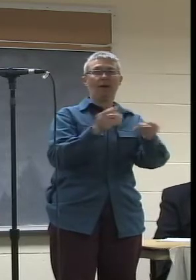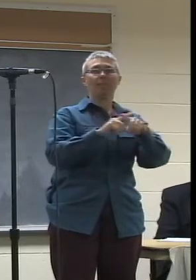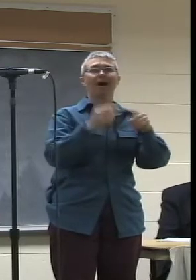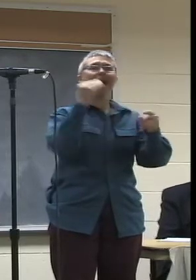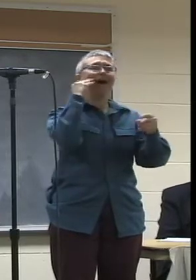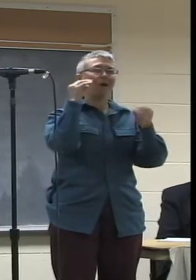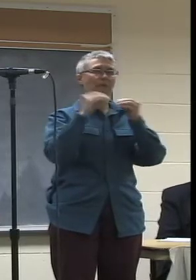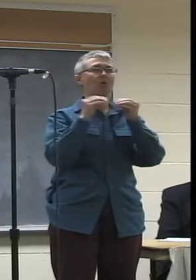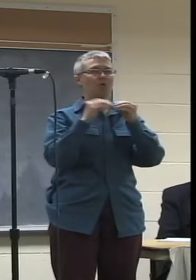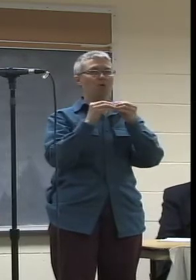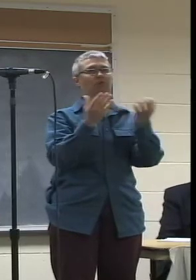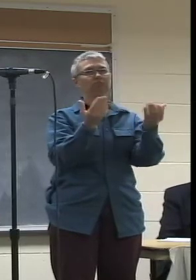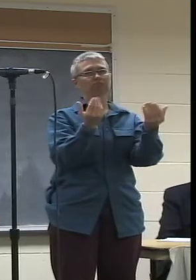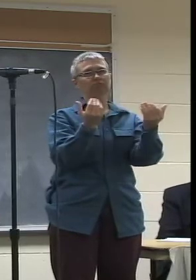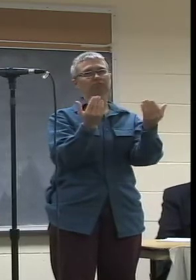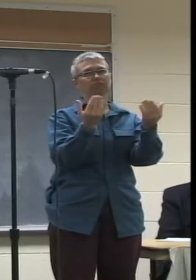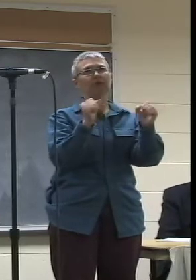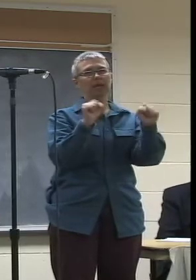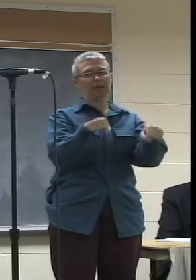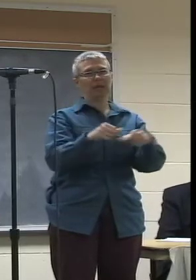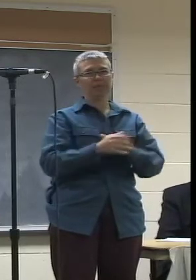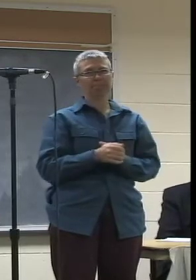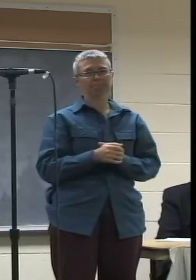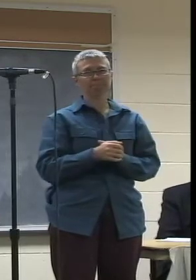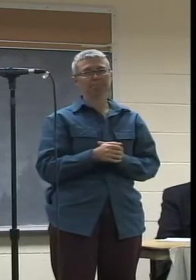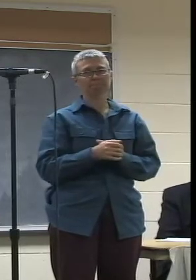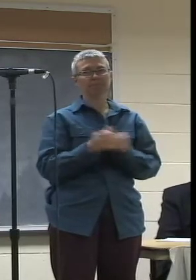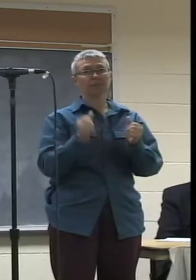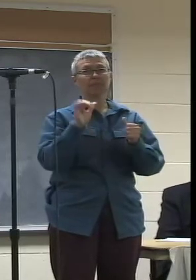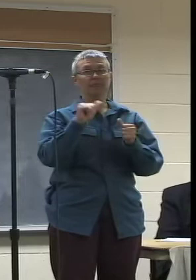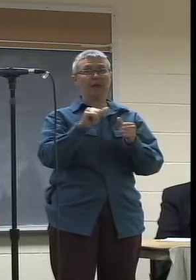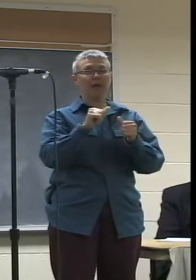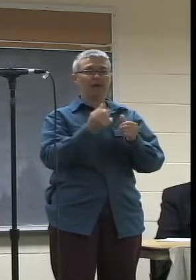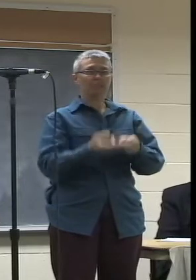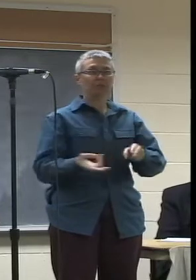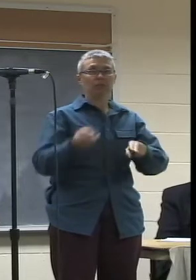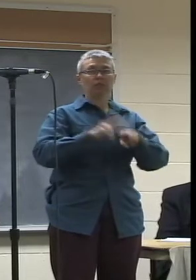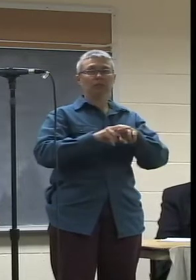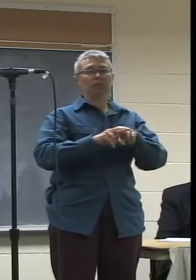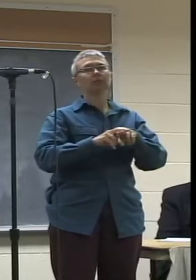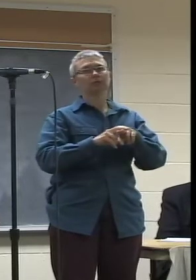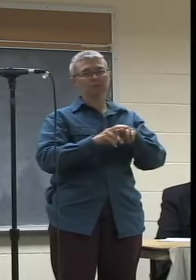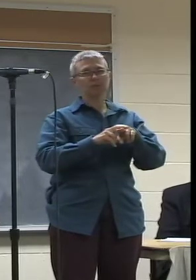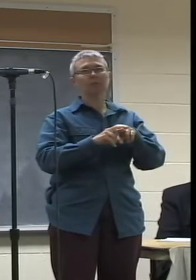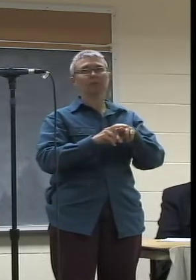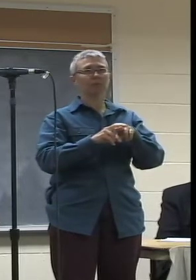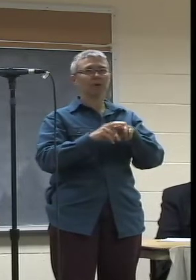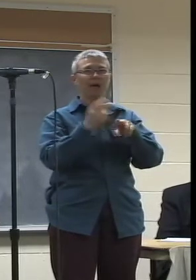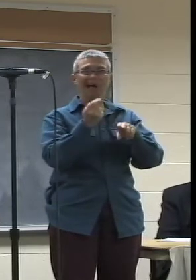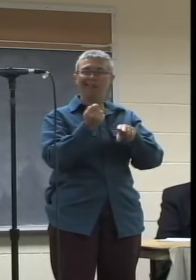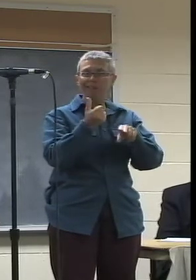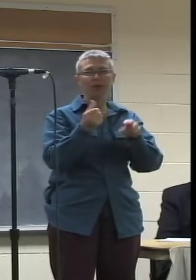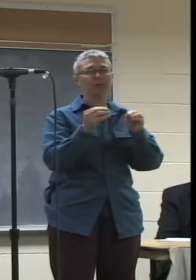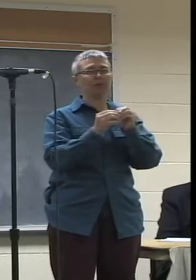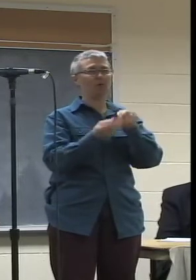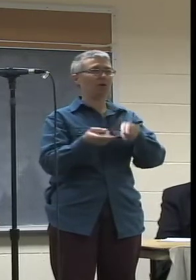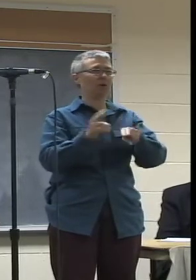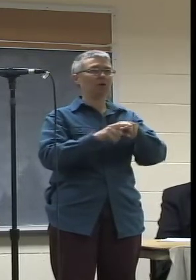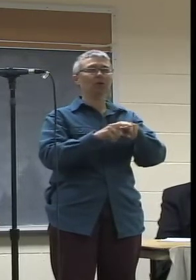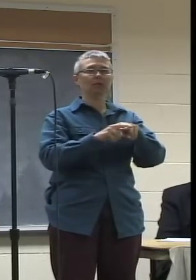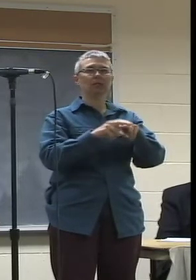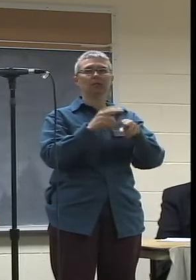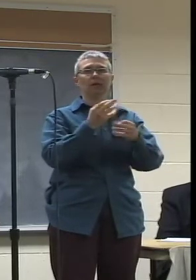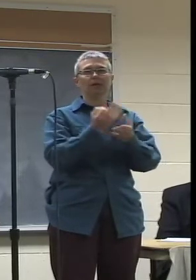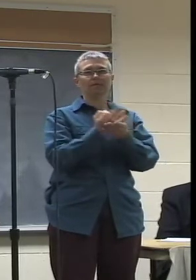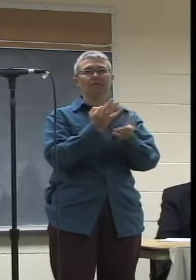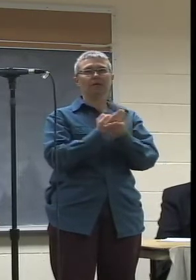there is more that can be provided. And with that more, you know, just with even a little bit more funding,